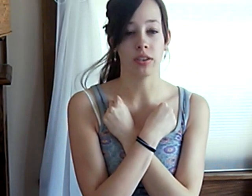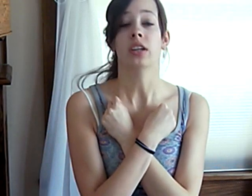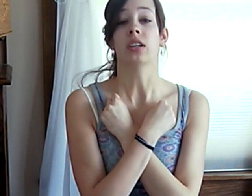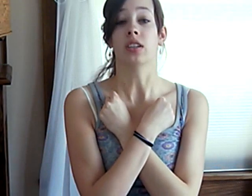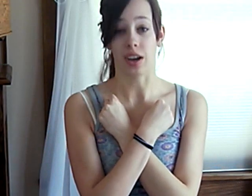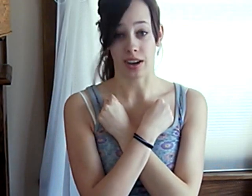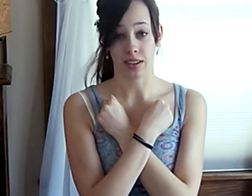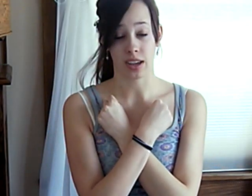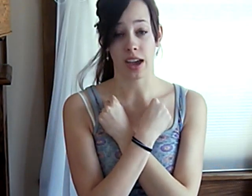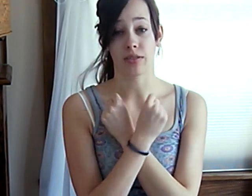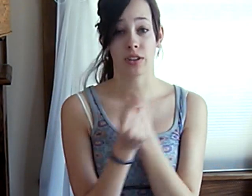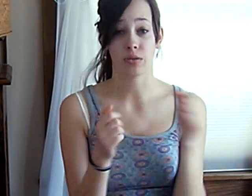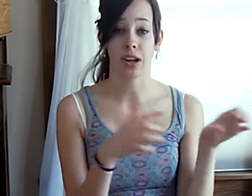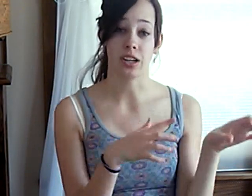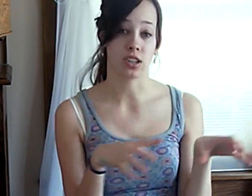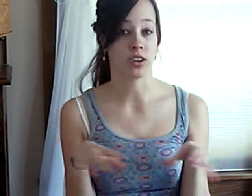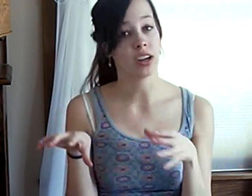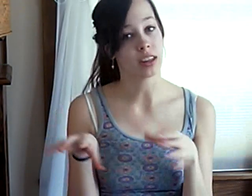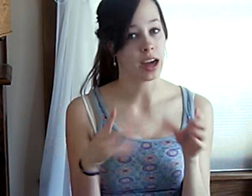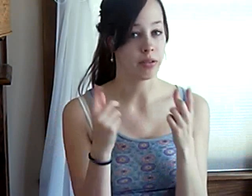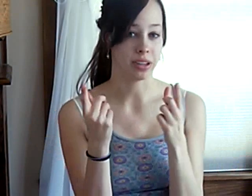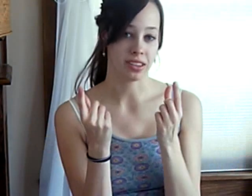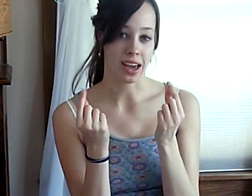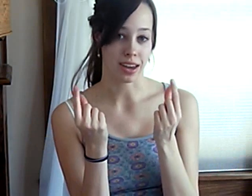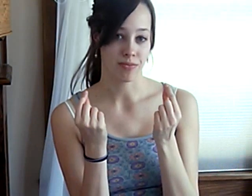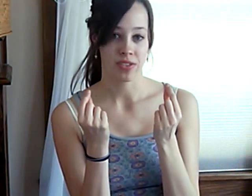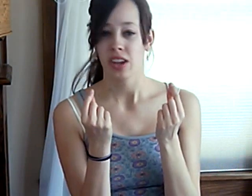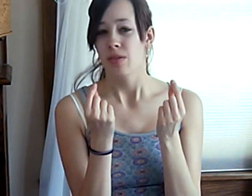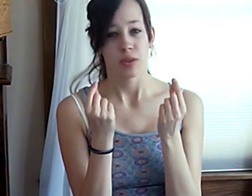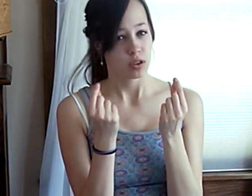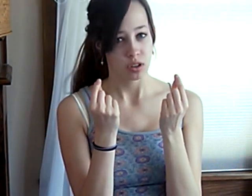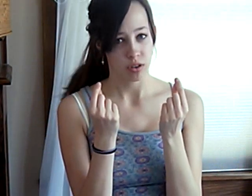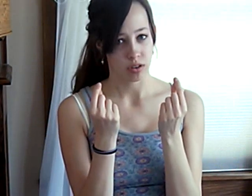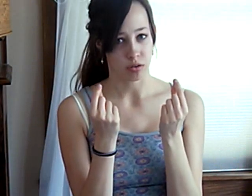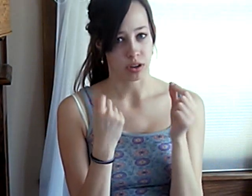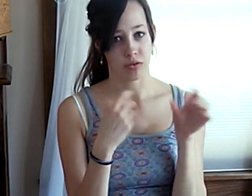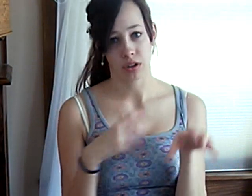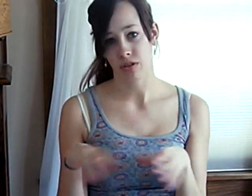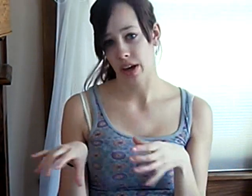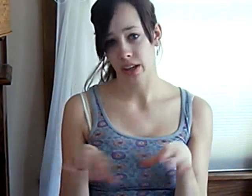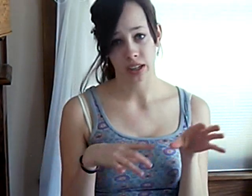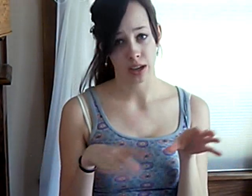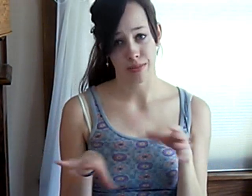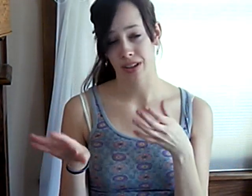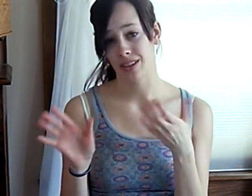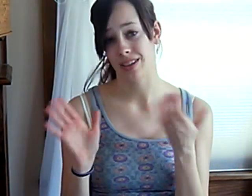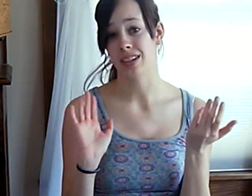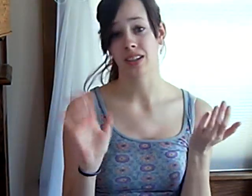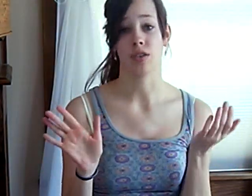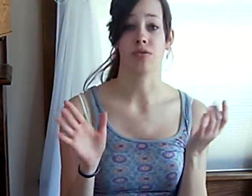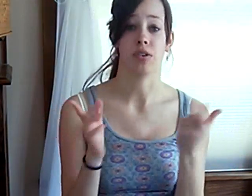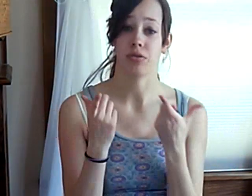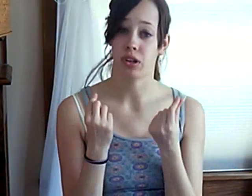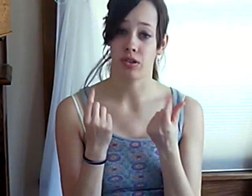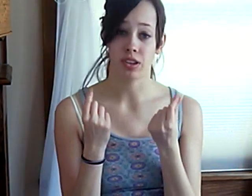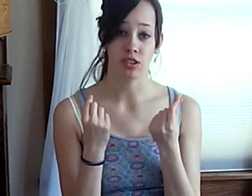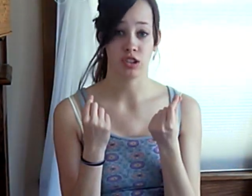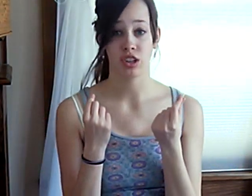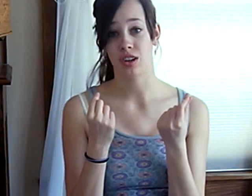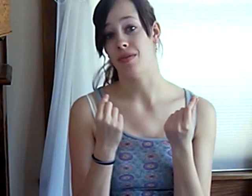does. And for this one, I didn't go like that. went like that. But you can do either one. If want to do that again, keep it consistent, go for it. If want to do this and change that,